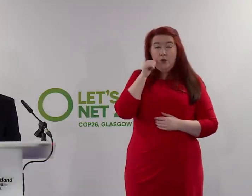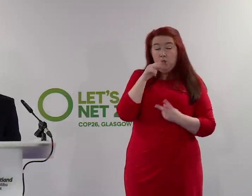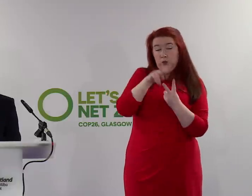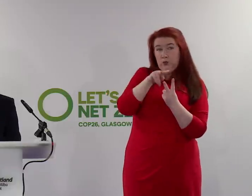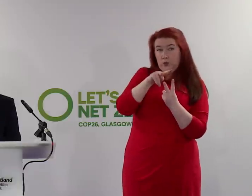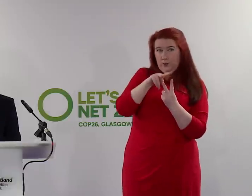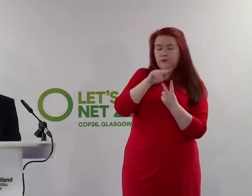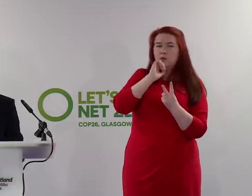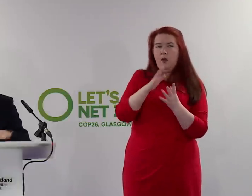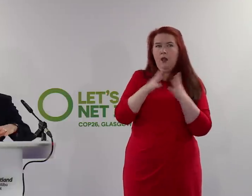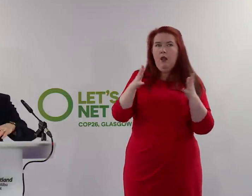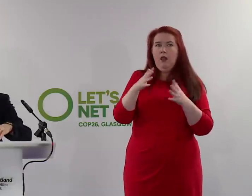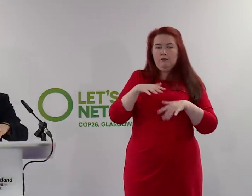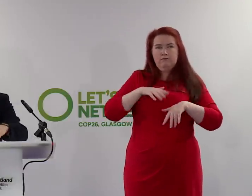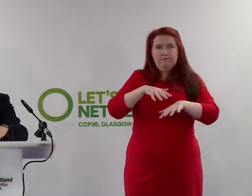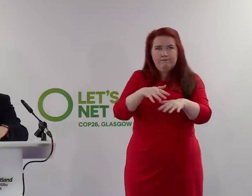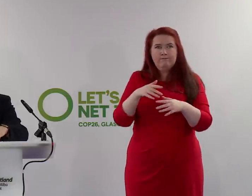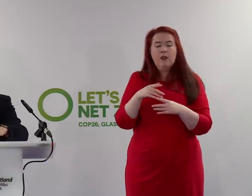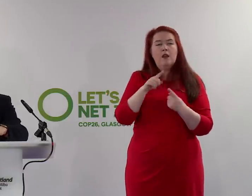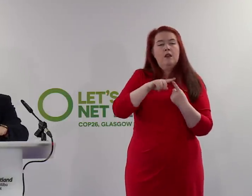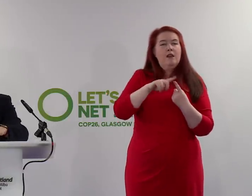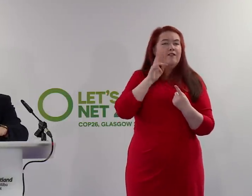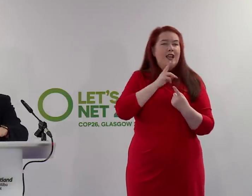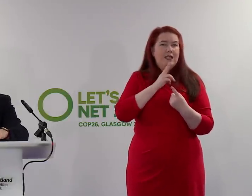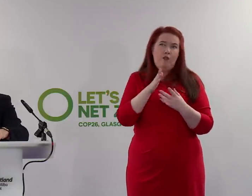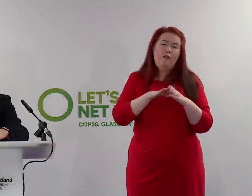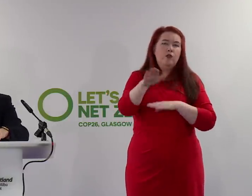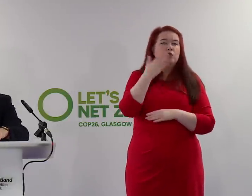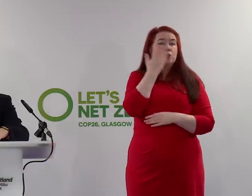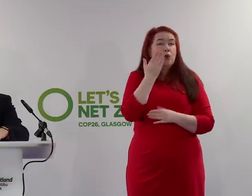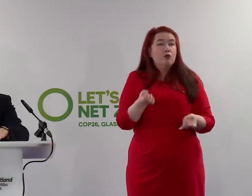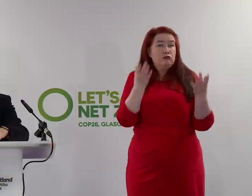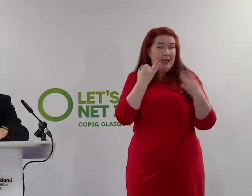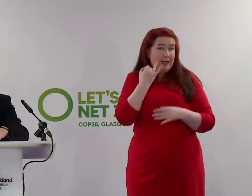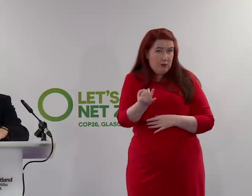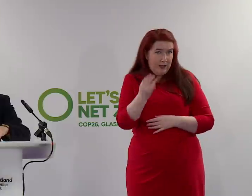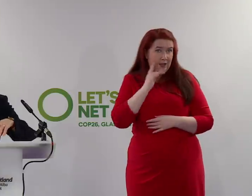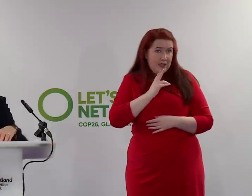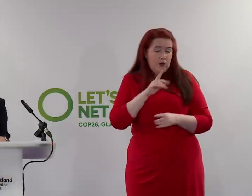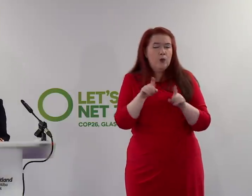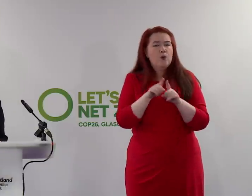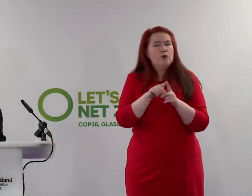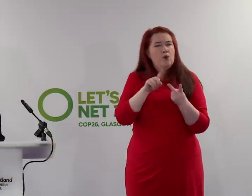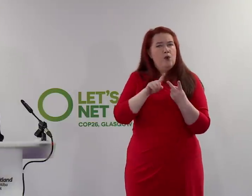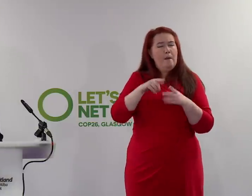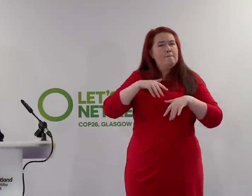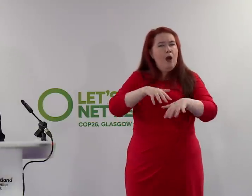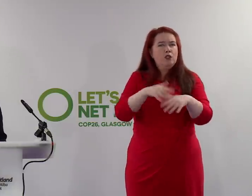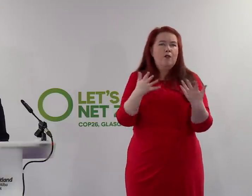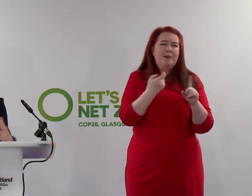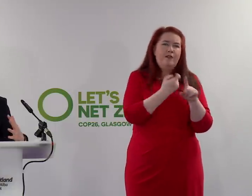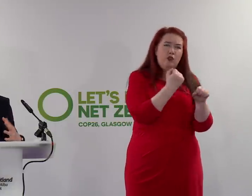demonstrations, the Friday for future school strike next week, and the march from Kelvin Grove to Glasgow Green